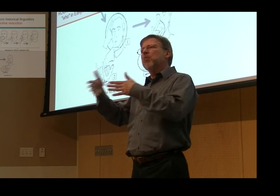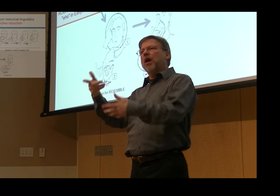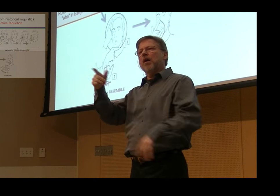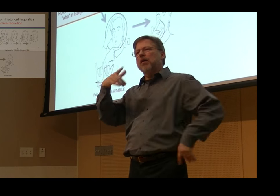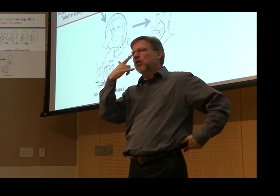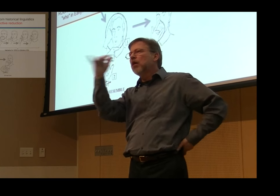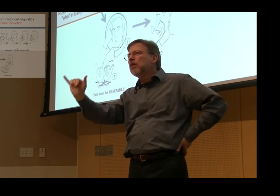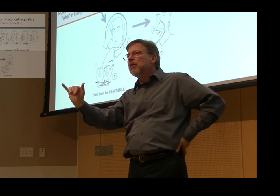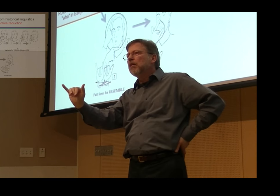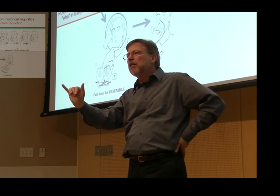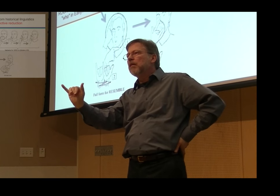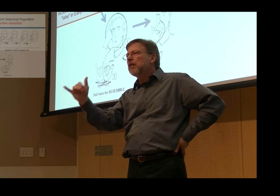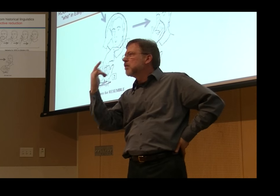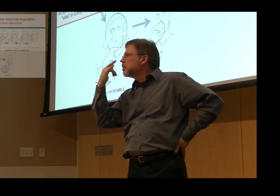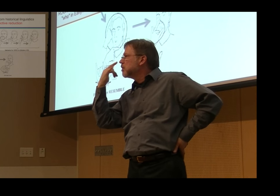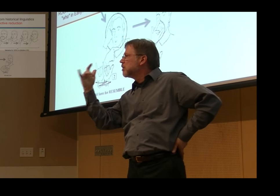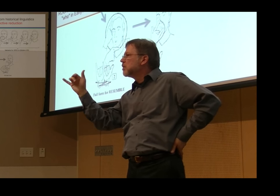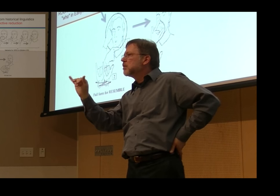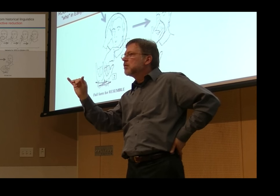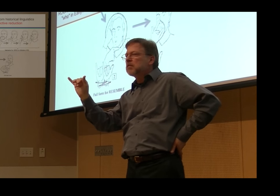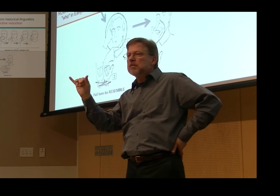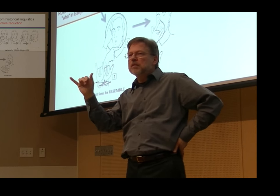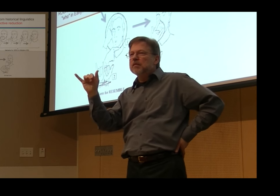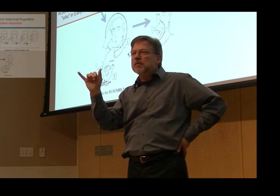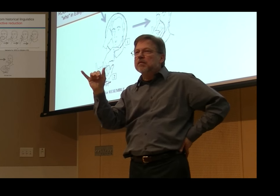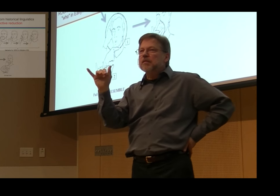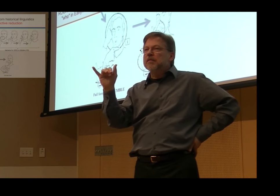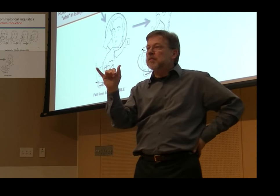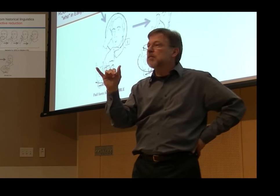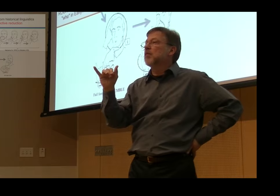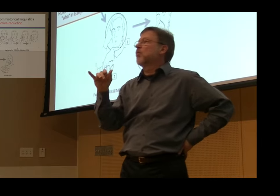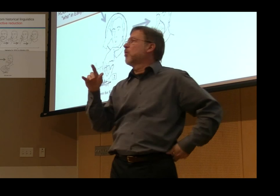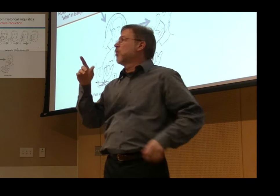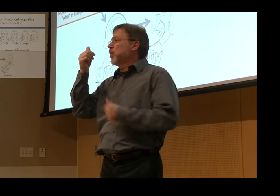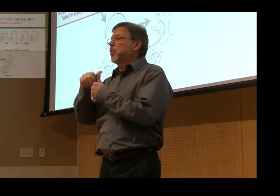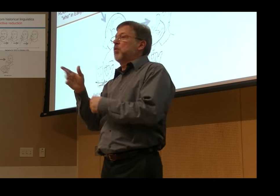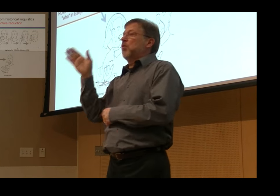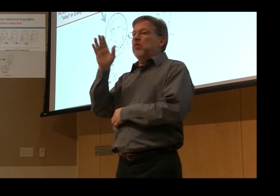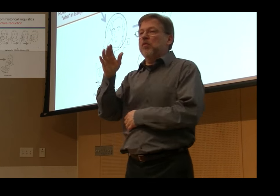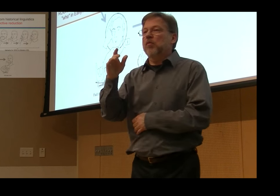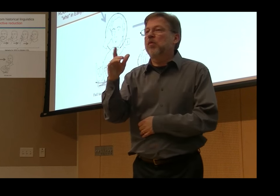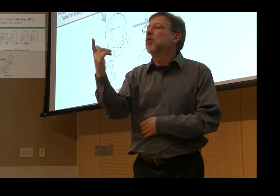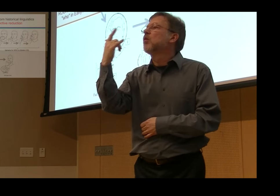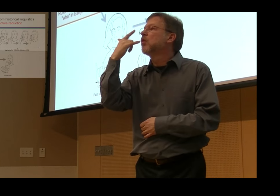appears like or looks like, but there's a variant of that that looks like this.